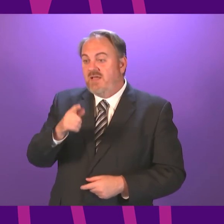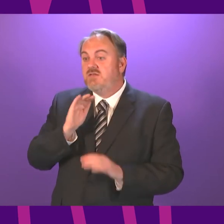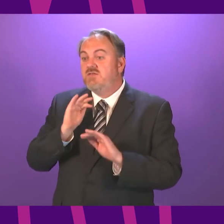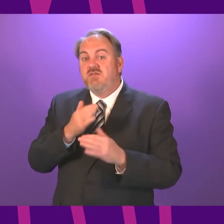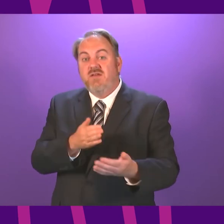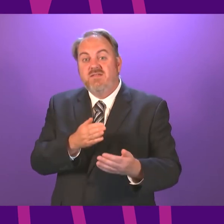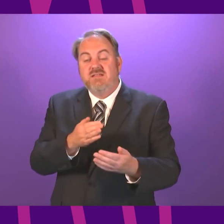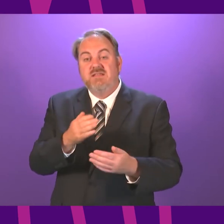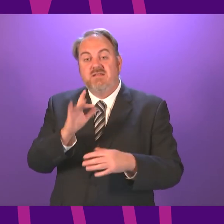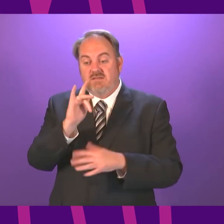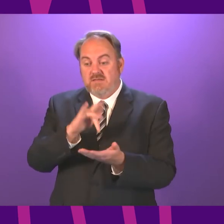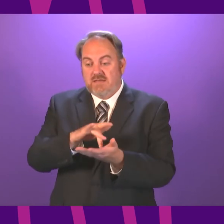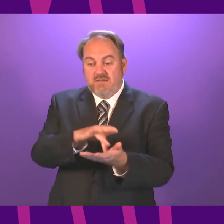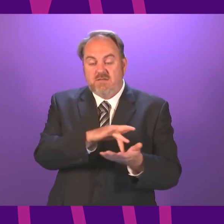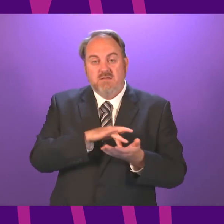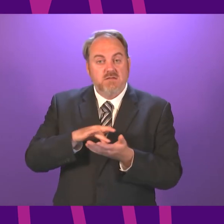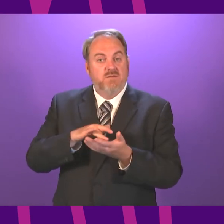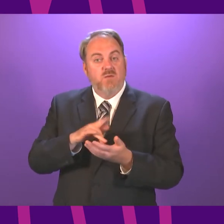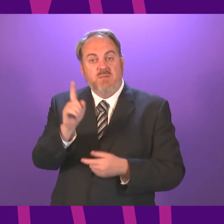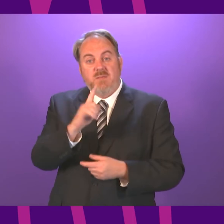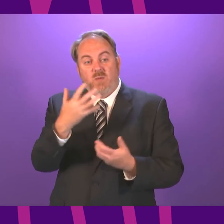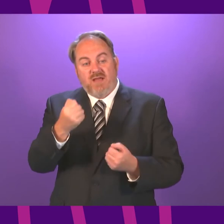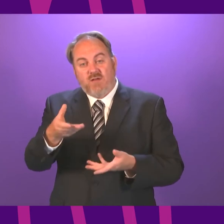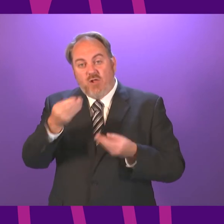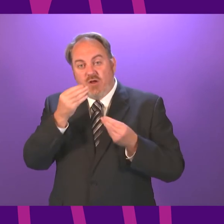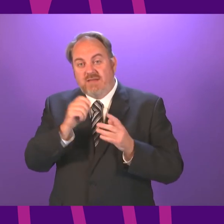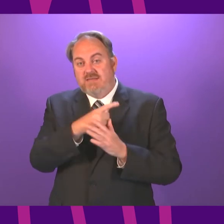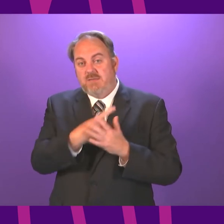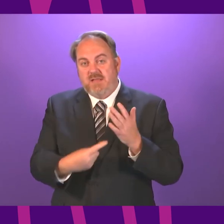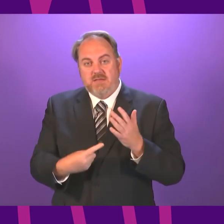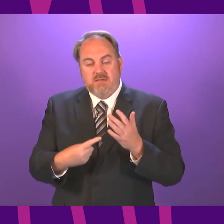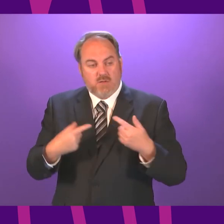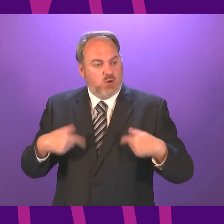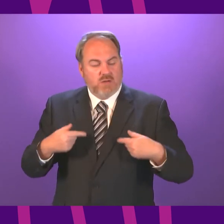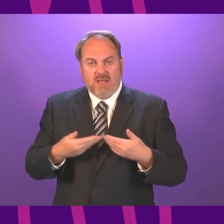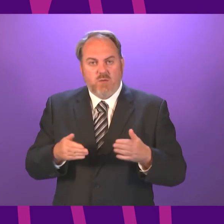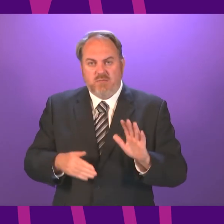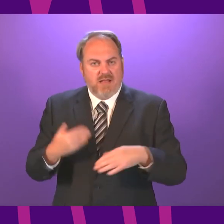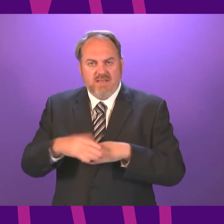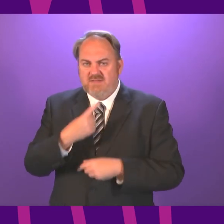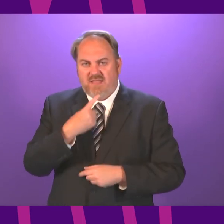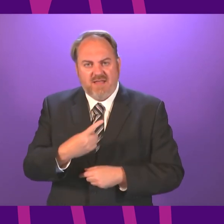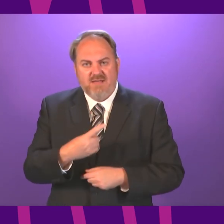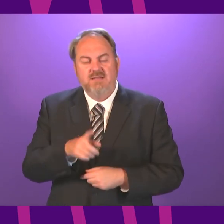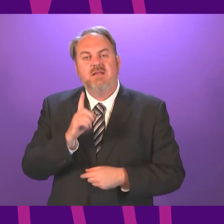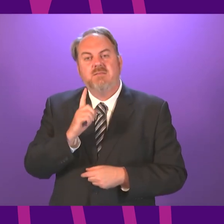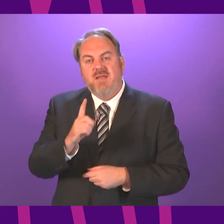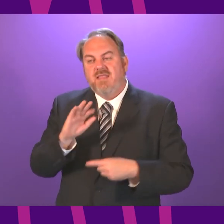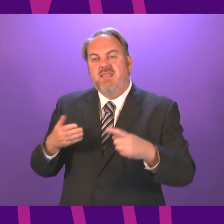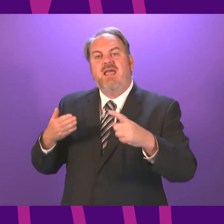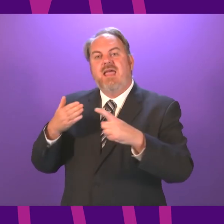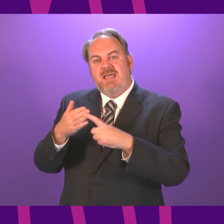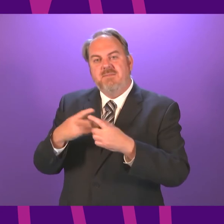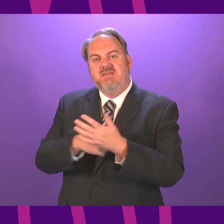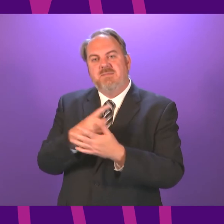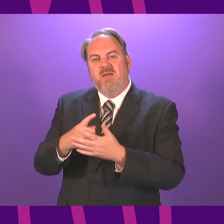disabilities cannot open. Local authorities have to consider how they safely open. The biggest restriction at the moment is on physical